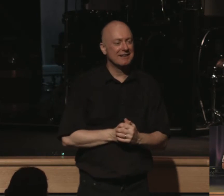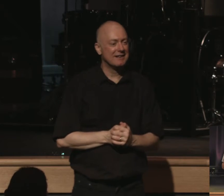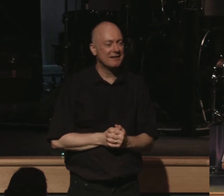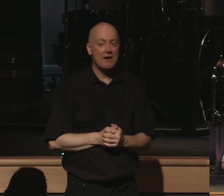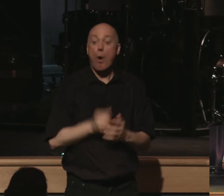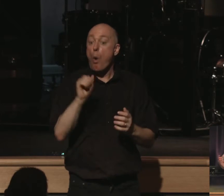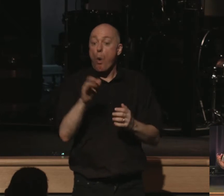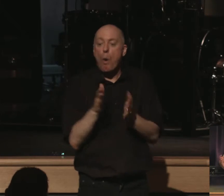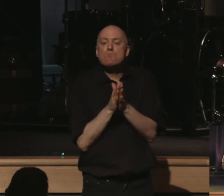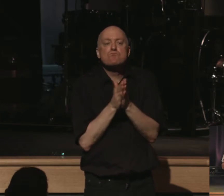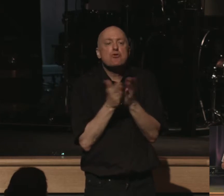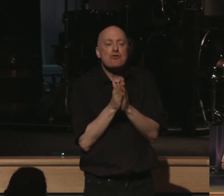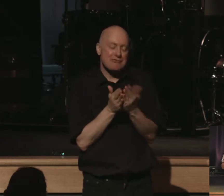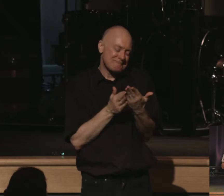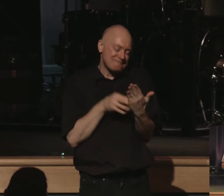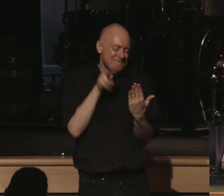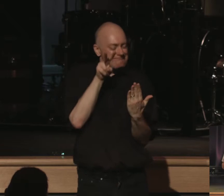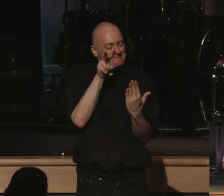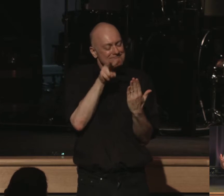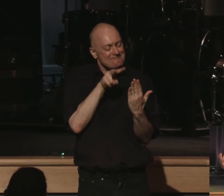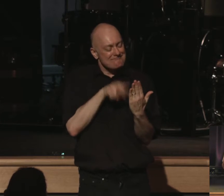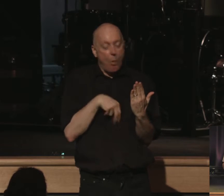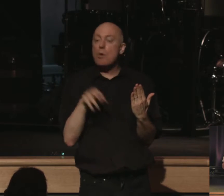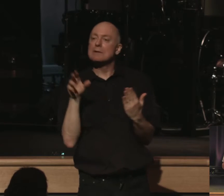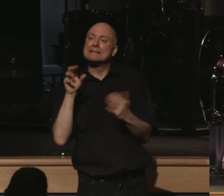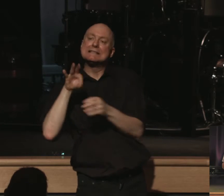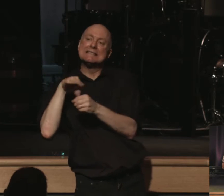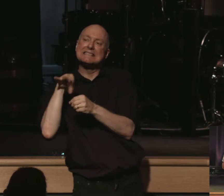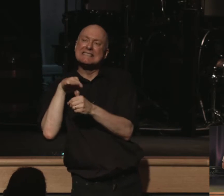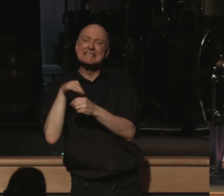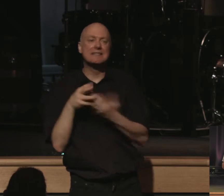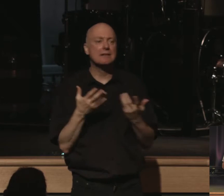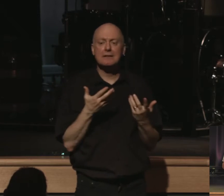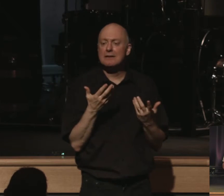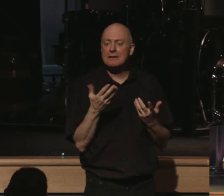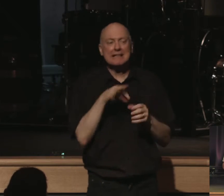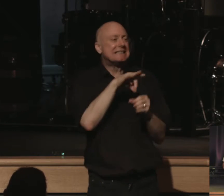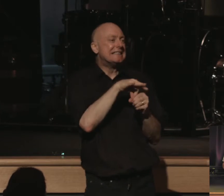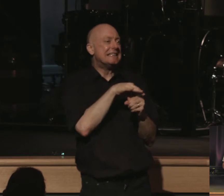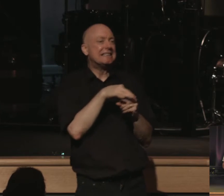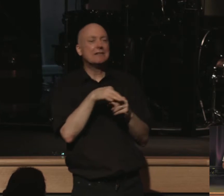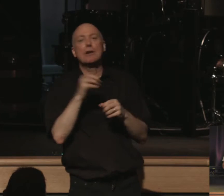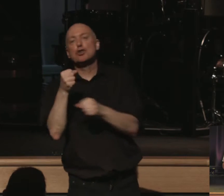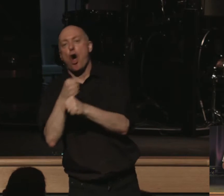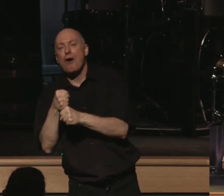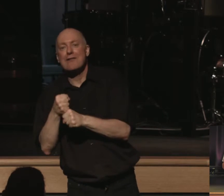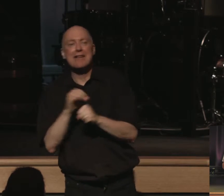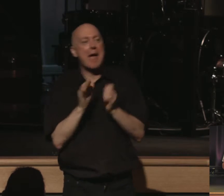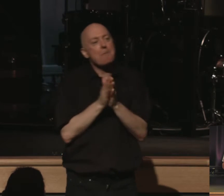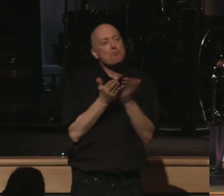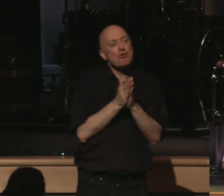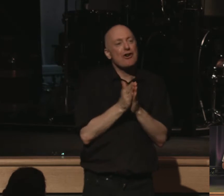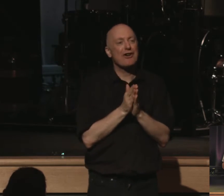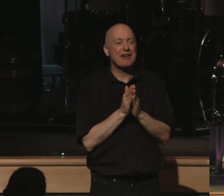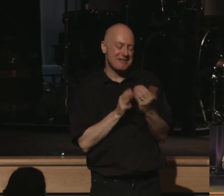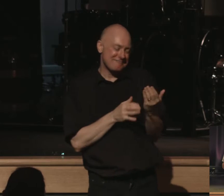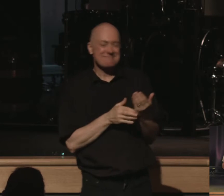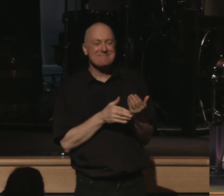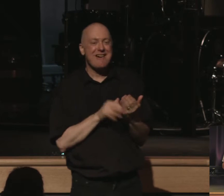It's the book. It's the tea. Tea and coffee and book all at once.